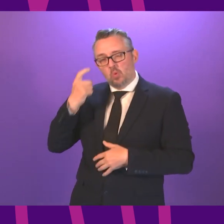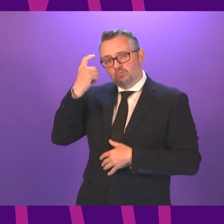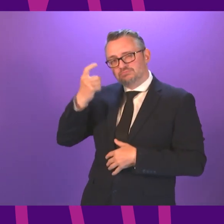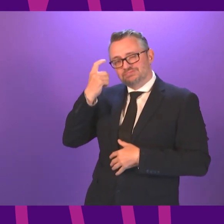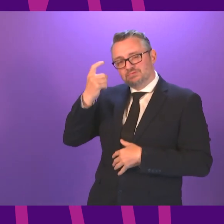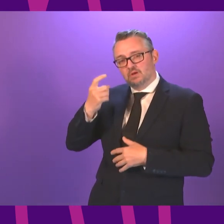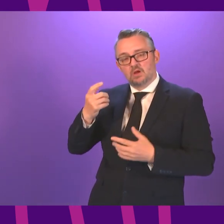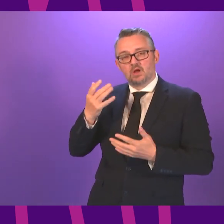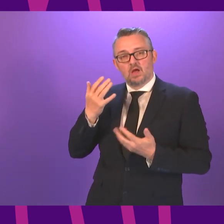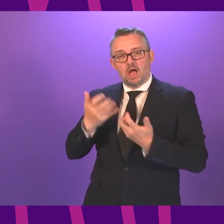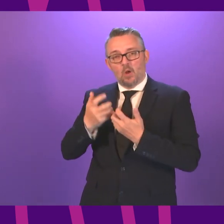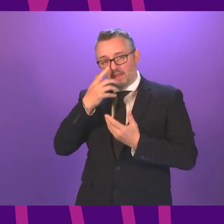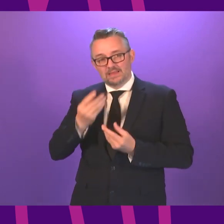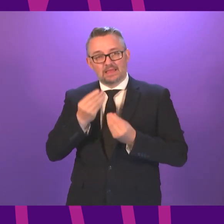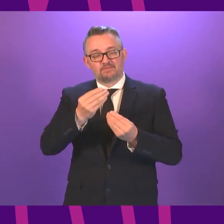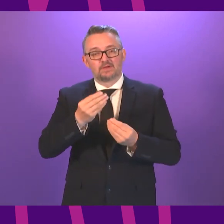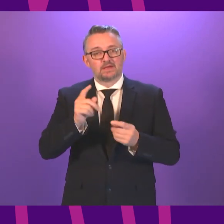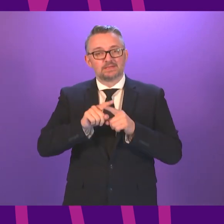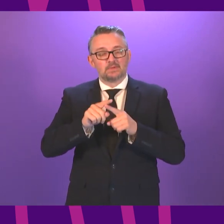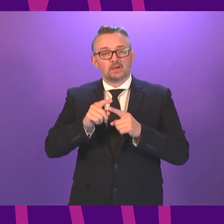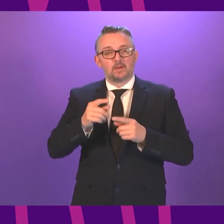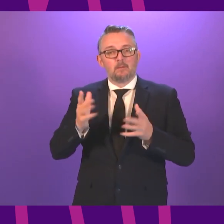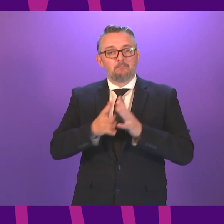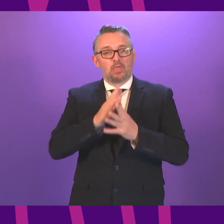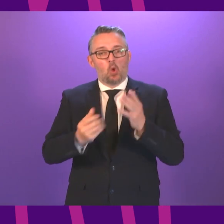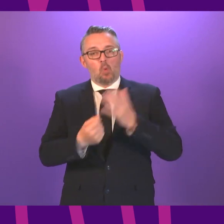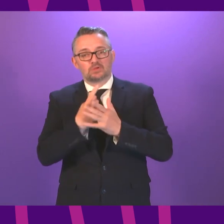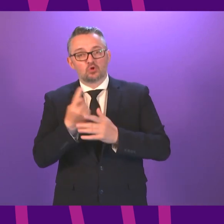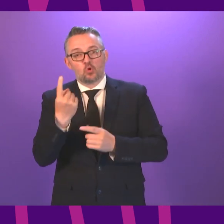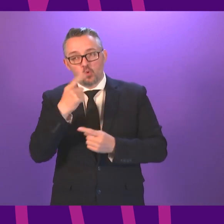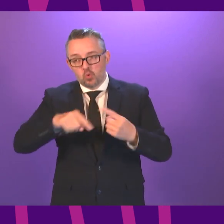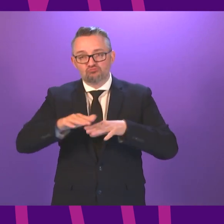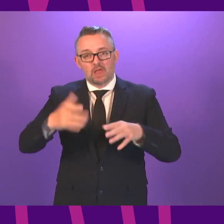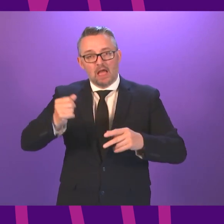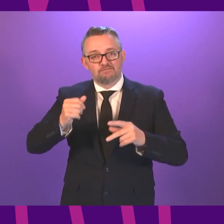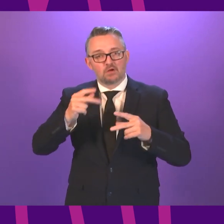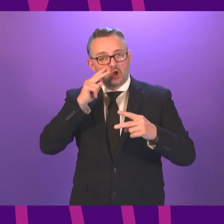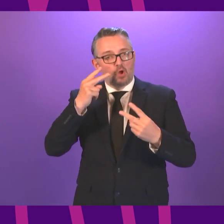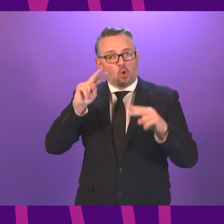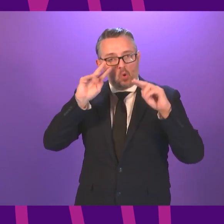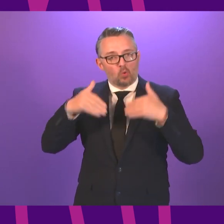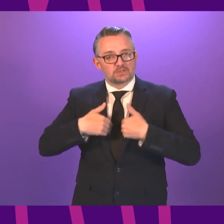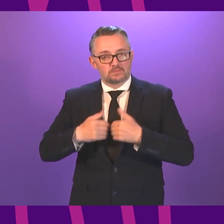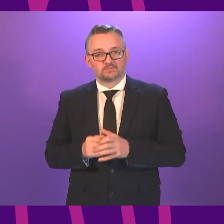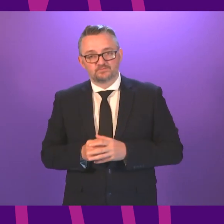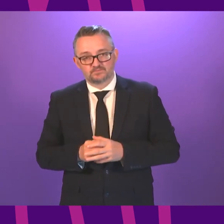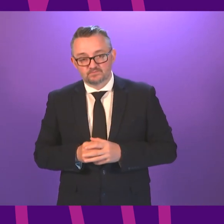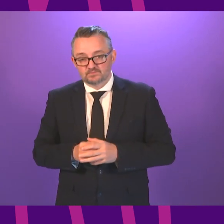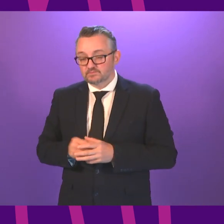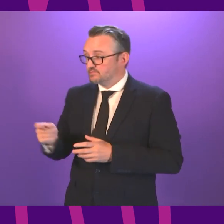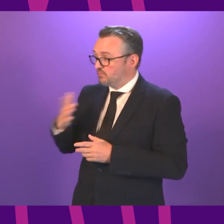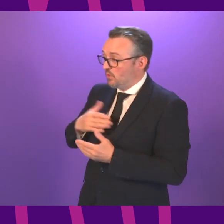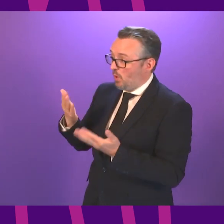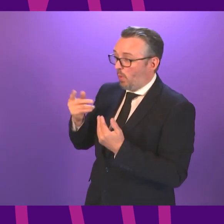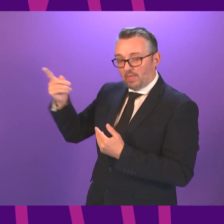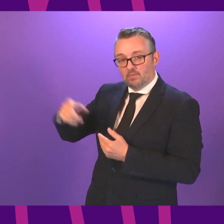given to providing sensory play opportunities for children with autism First Minister Can I welcome Colette Stephenson